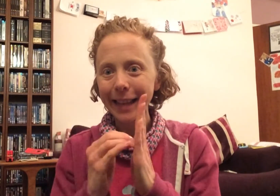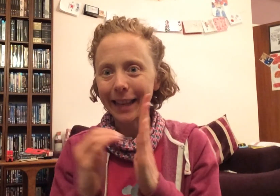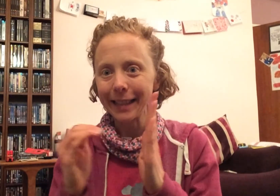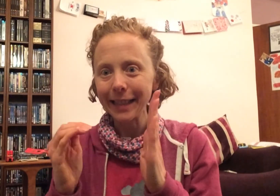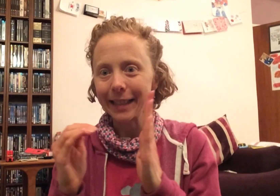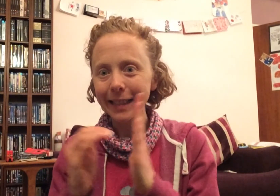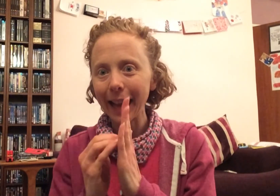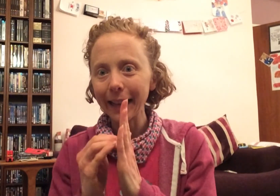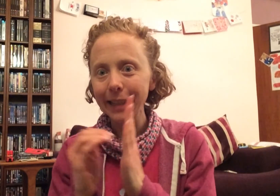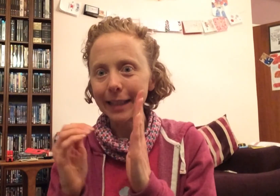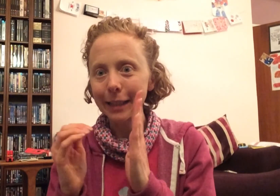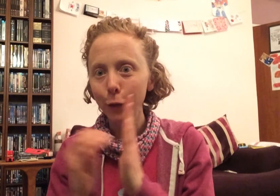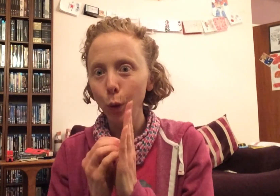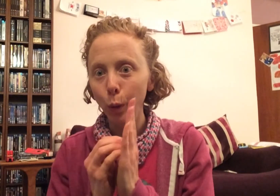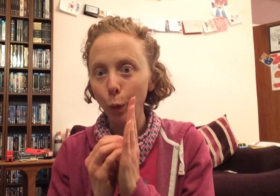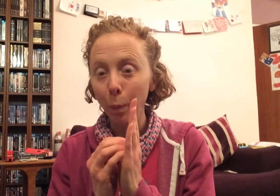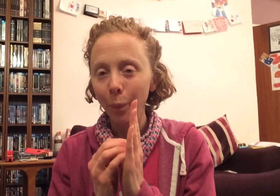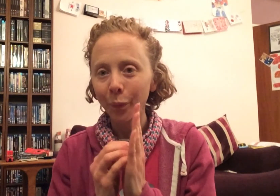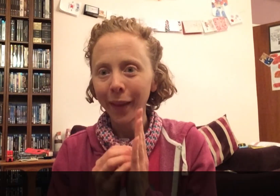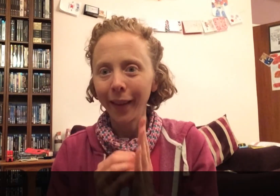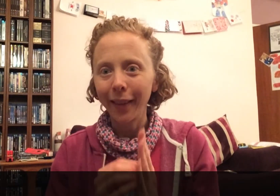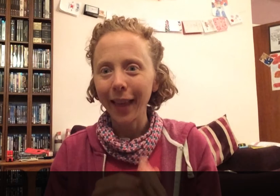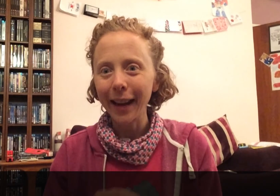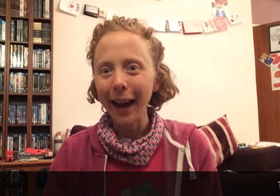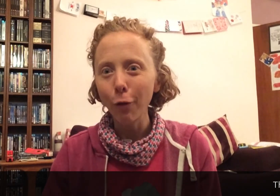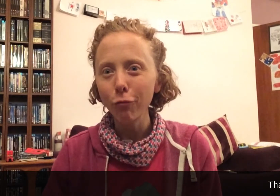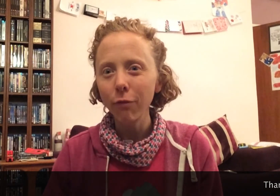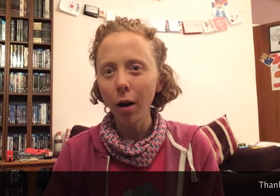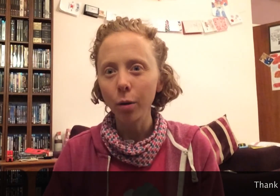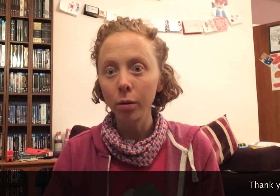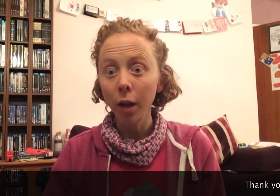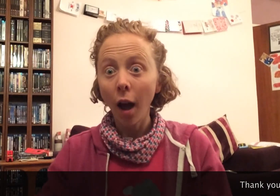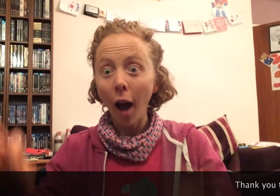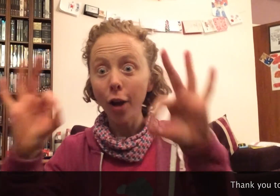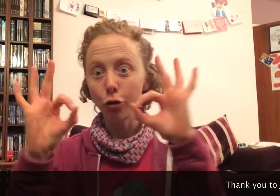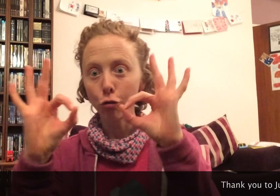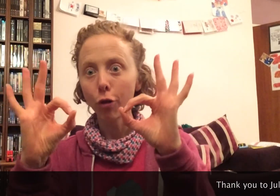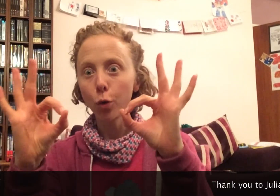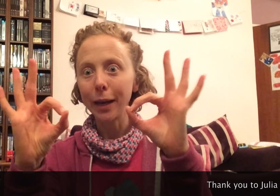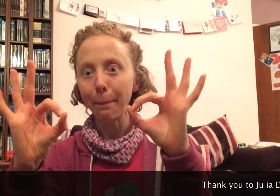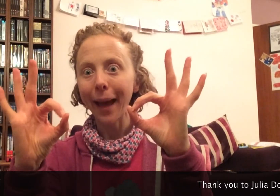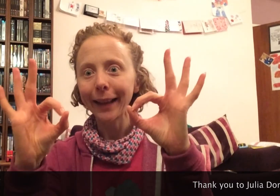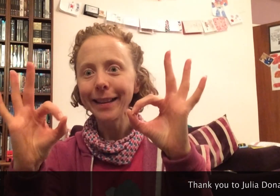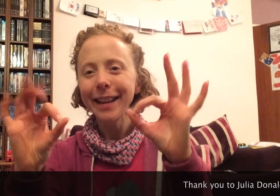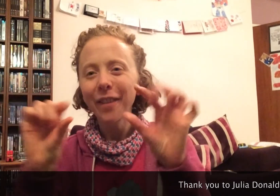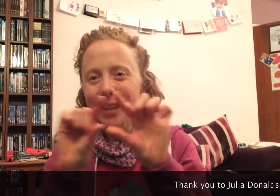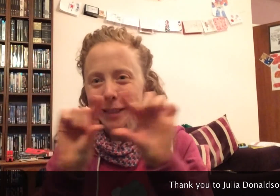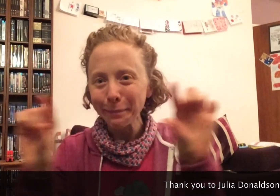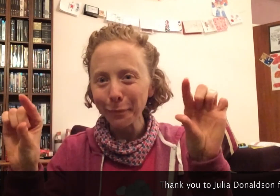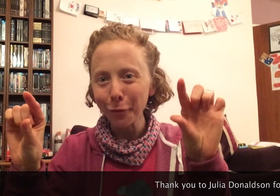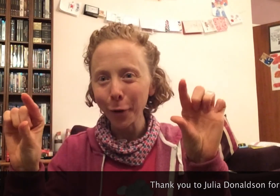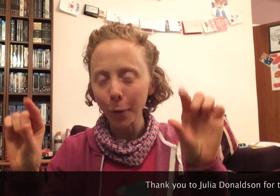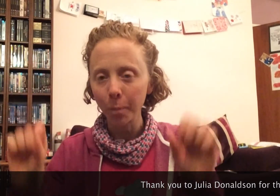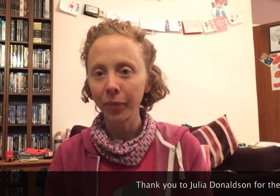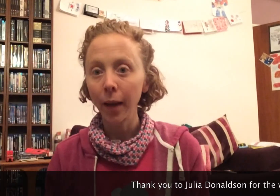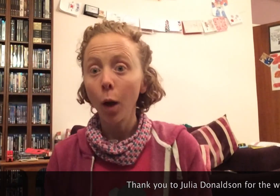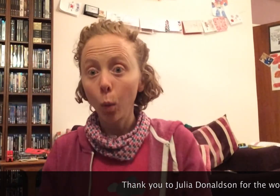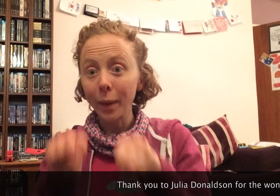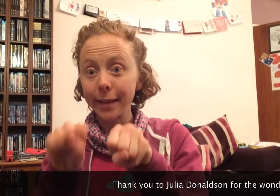ziggety, zaggety, zoo. Then out rose a truly magnificent broom. With